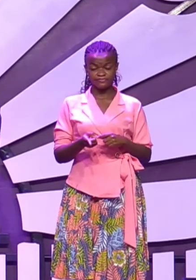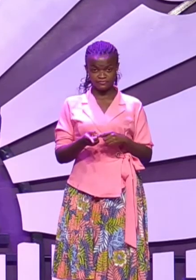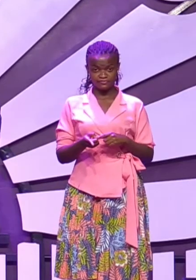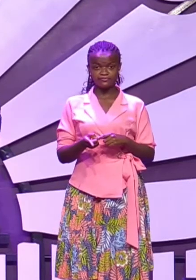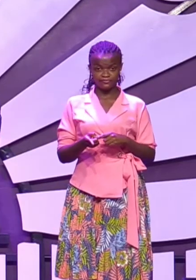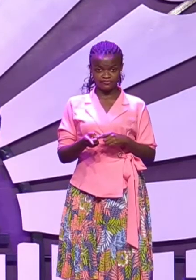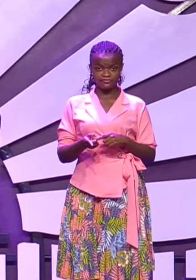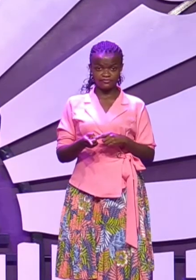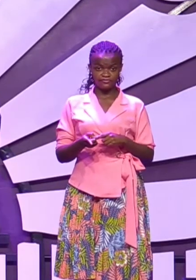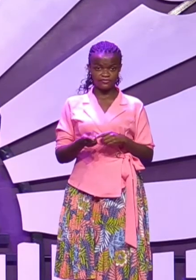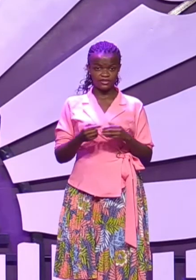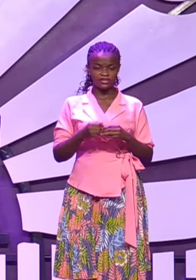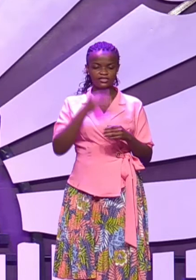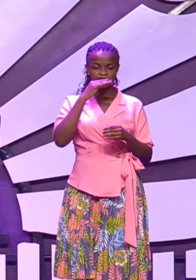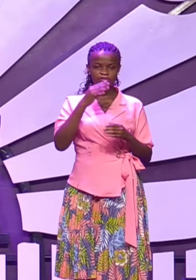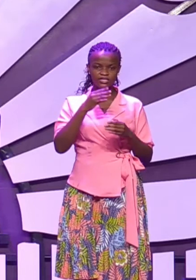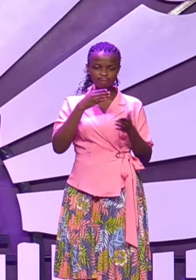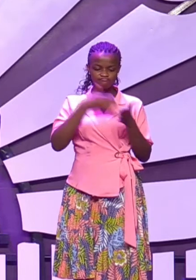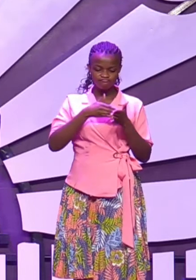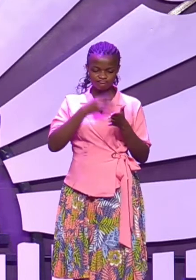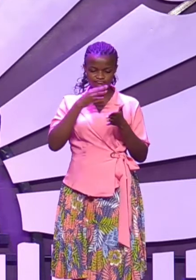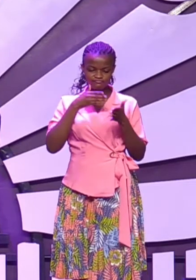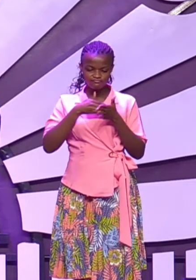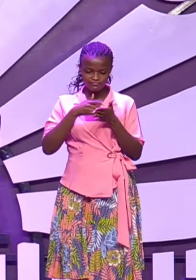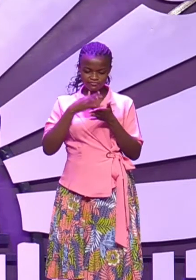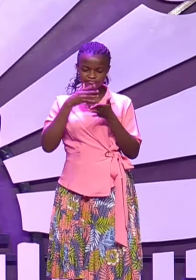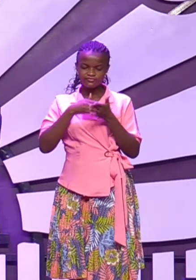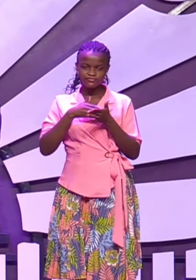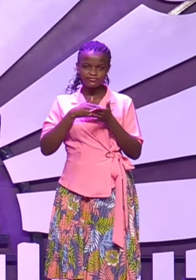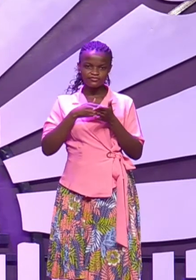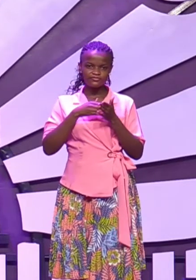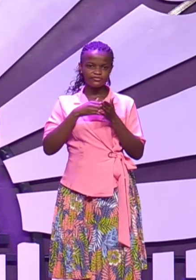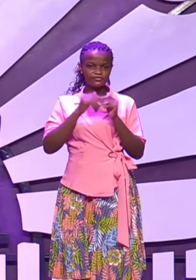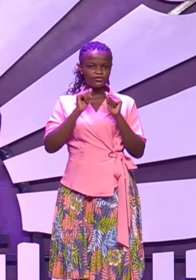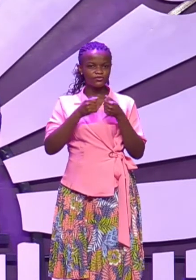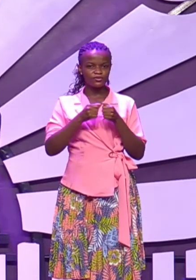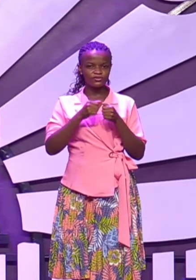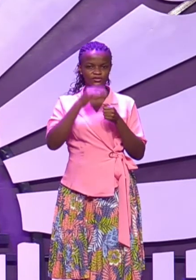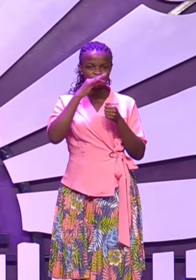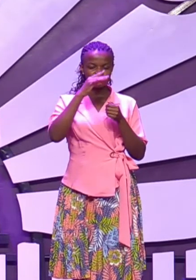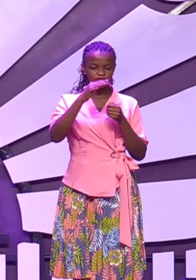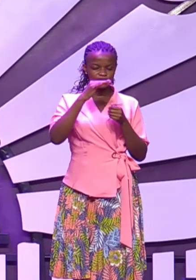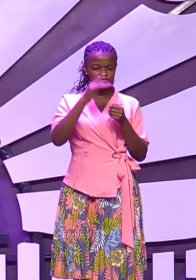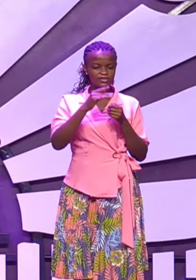he stammers he can't speak a full sentence that stammers